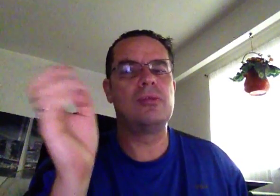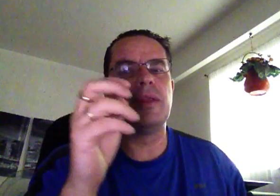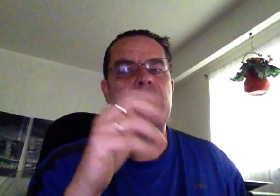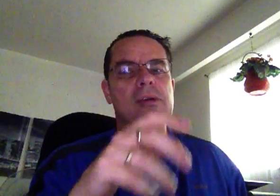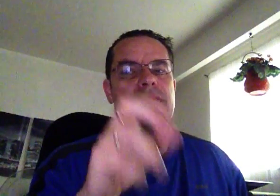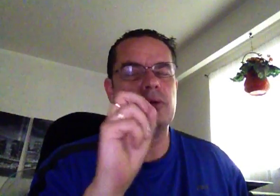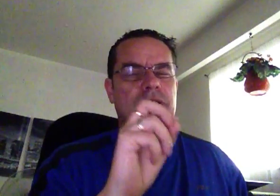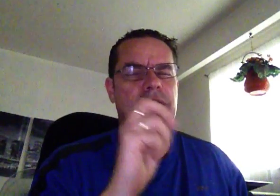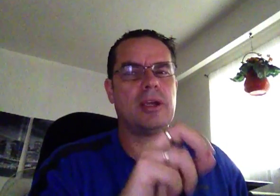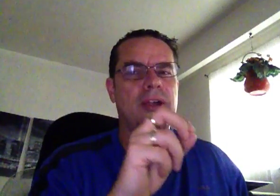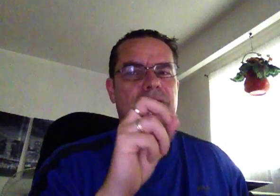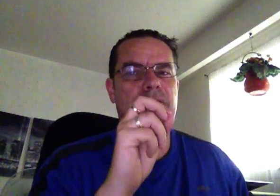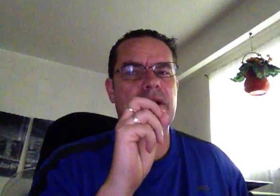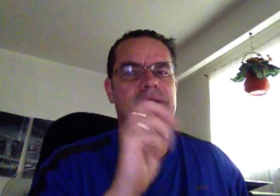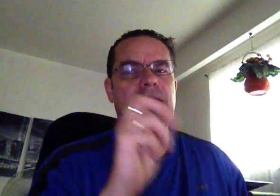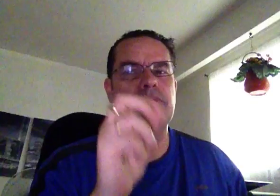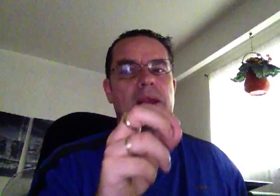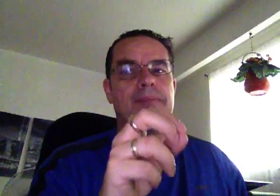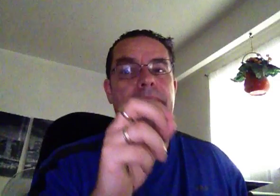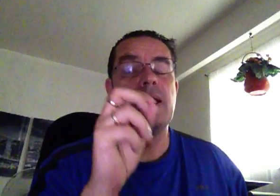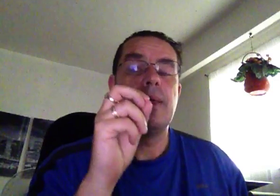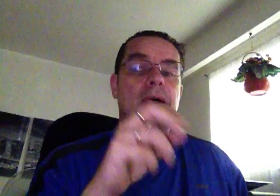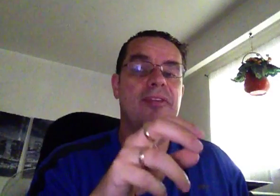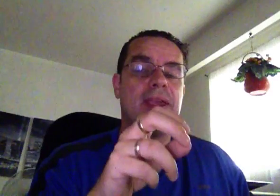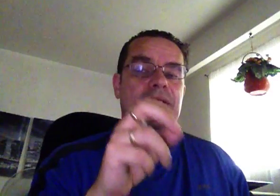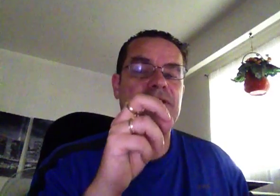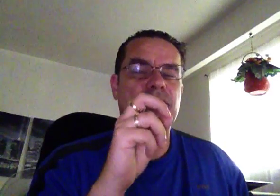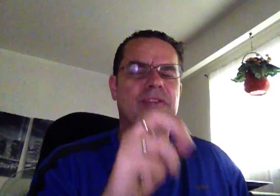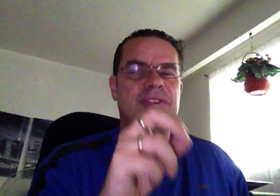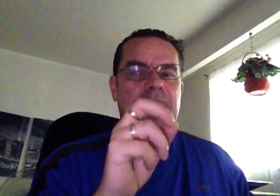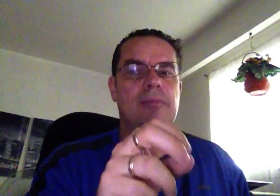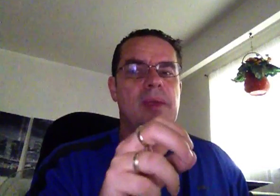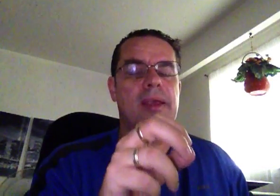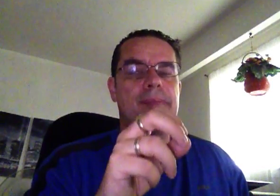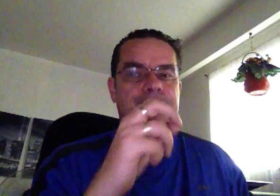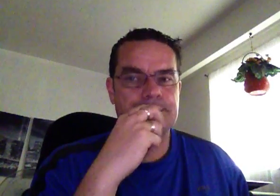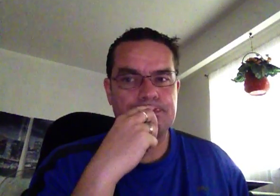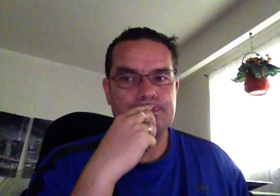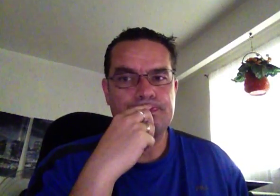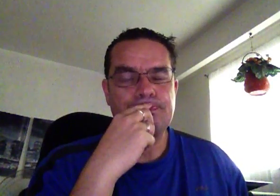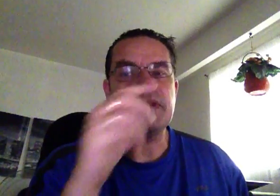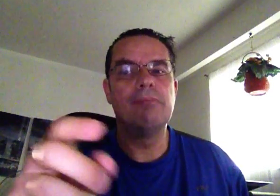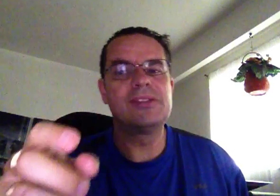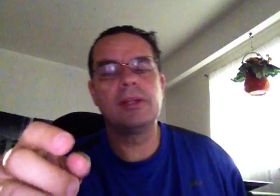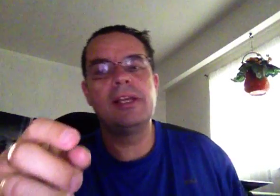threw all that out and only trading on tick and minute. Now, thing is, if it's tick or minute, basically,